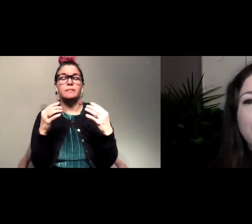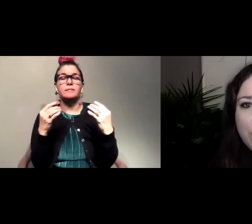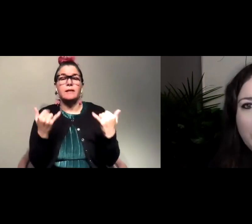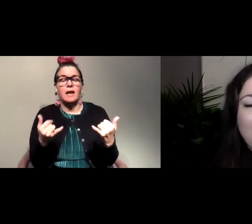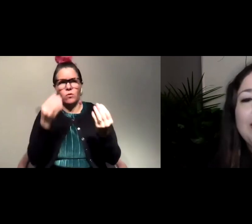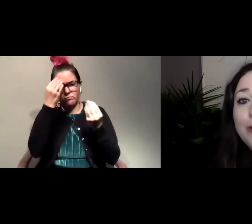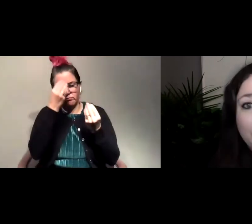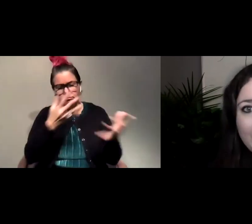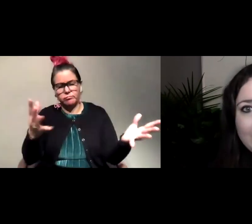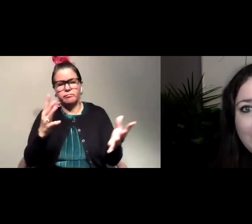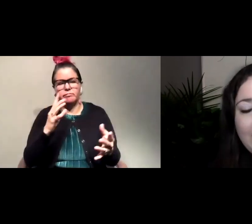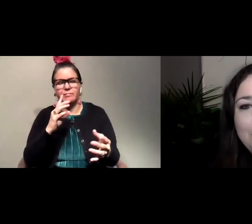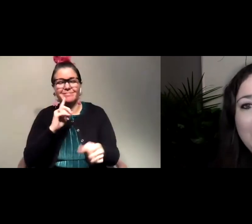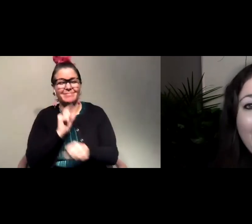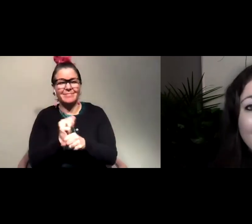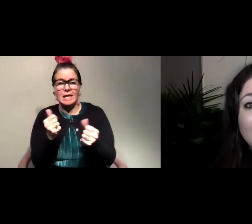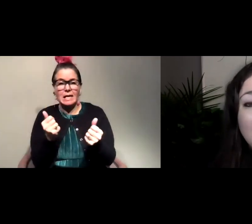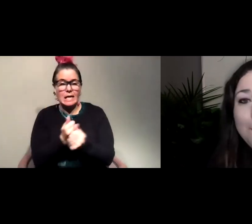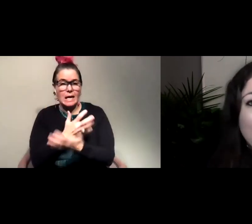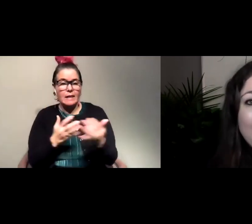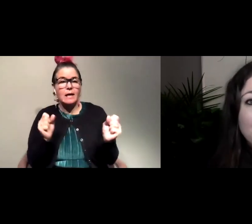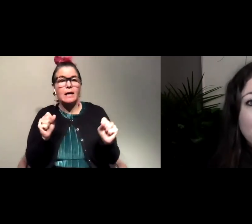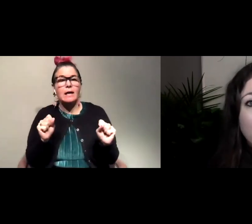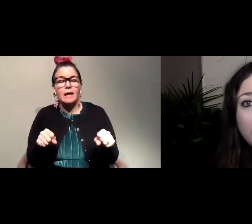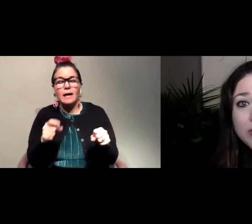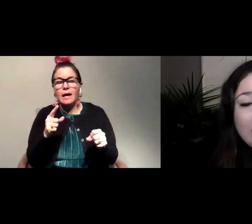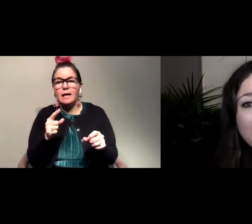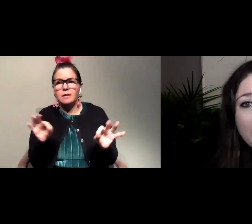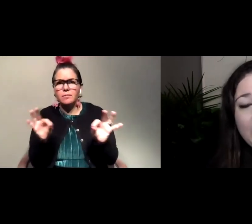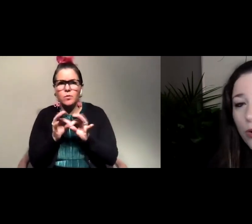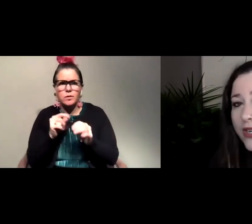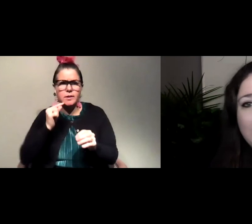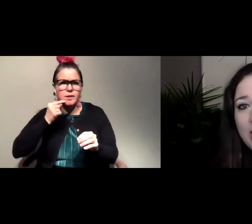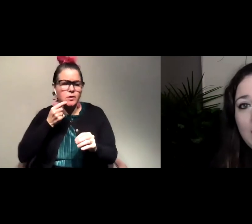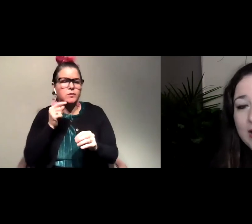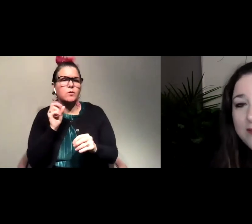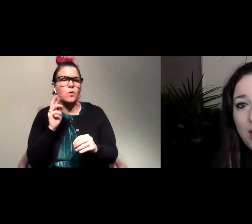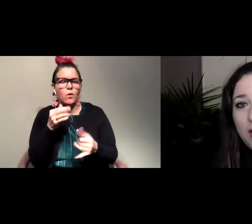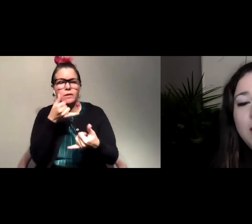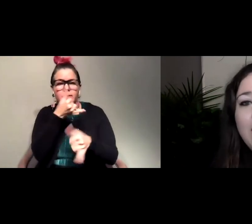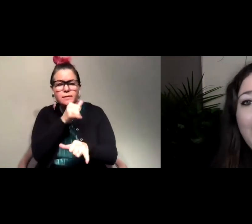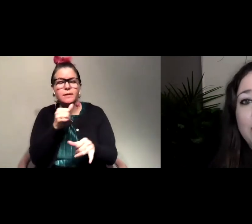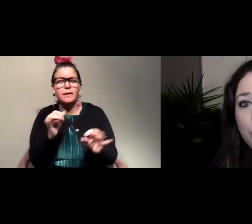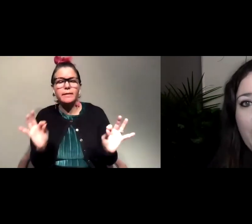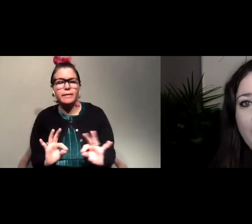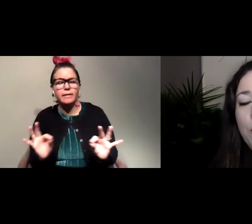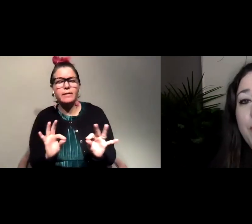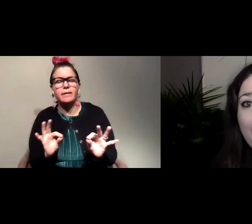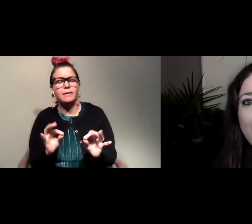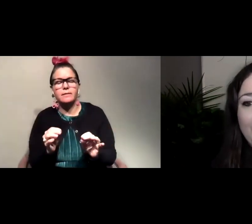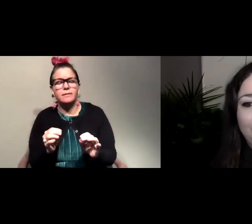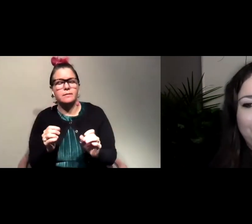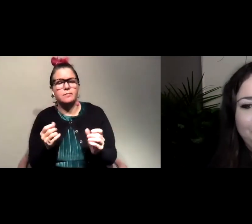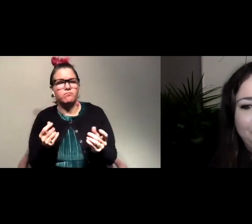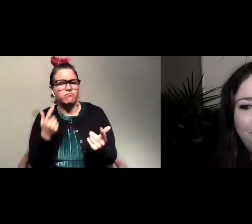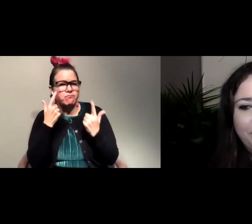whatever you want about literally anything. It can be as big picture significant or silly and small as you'd like. What would